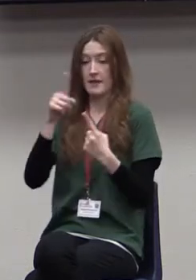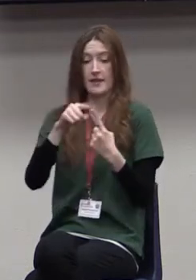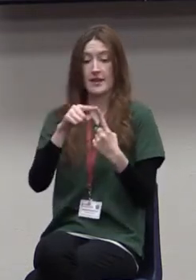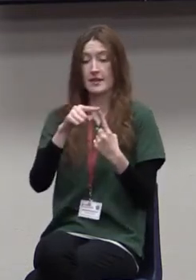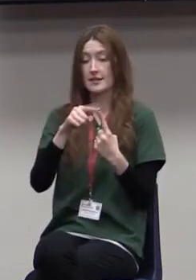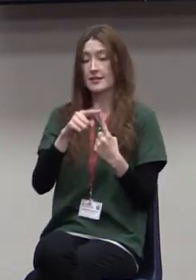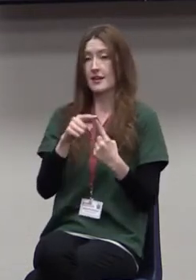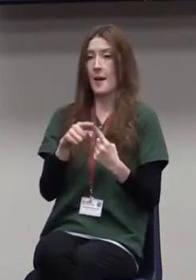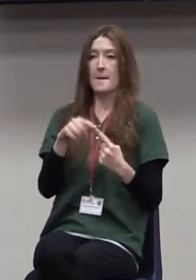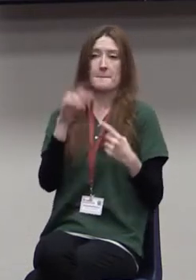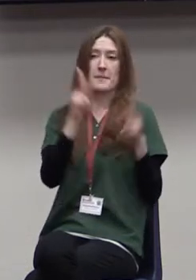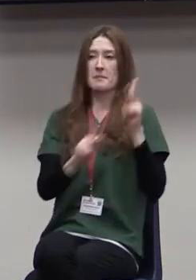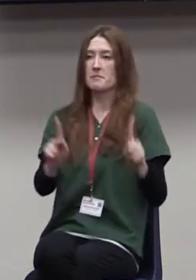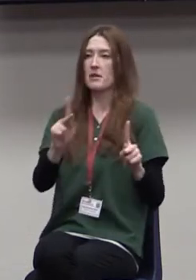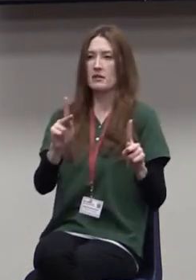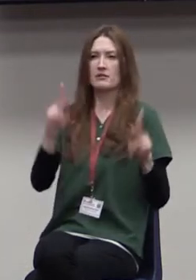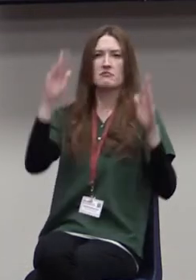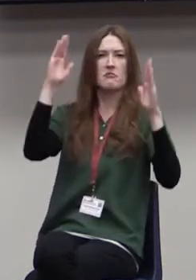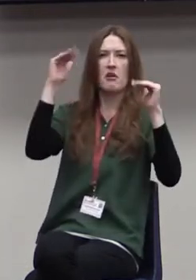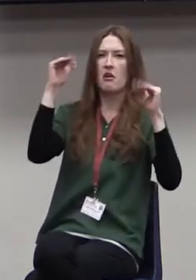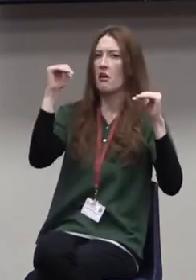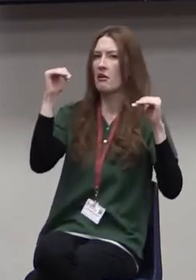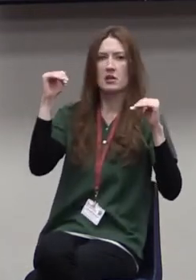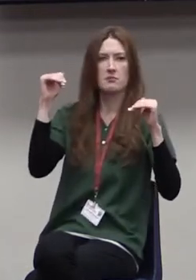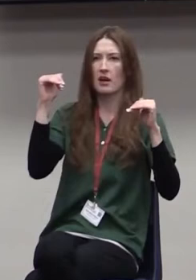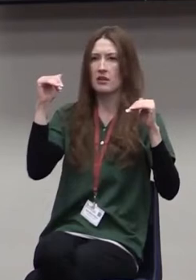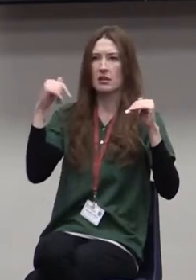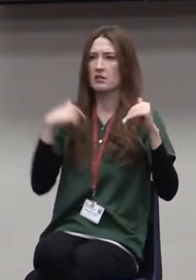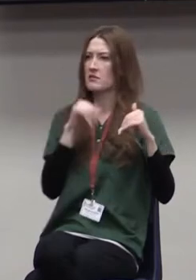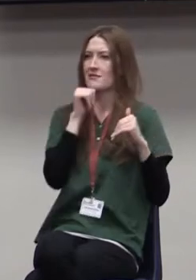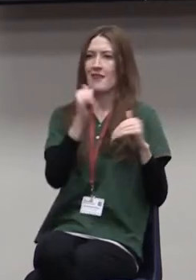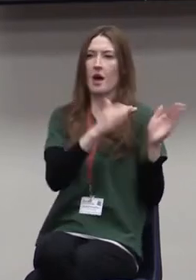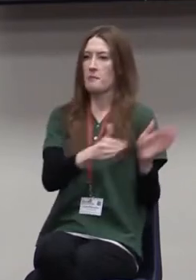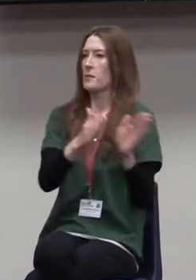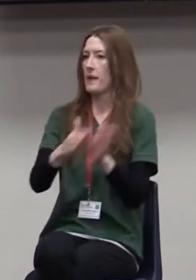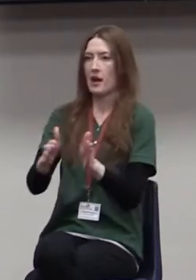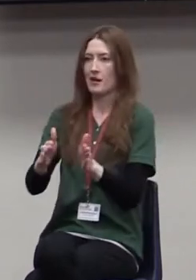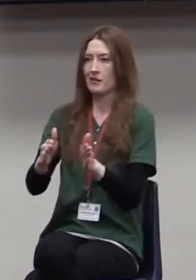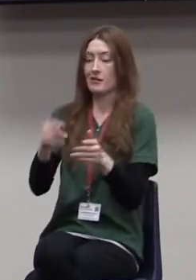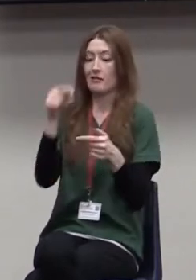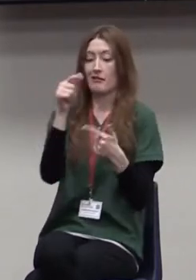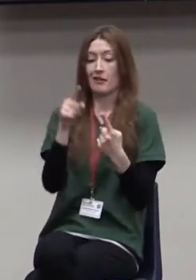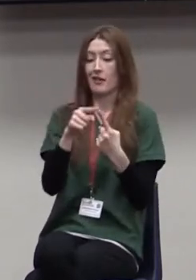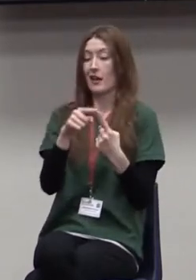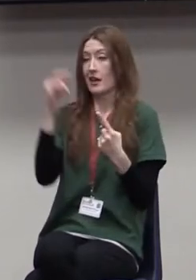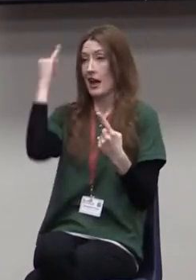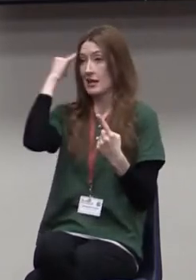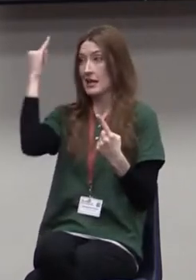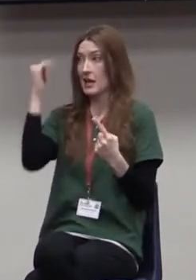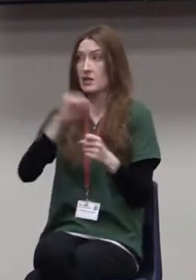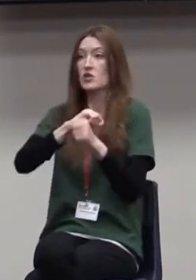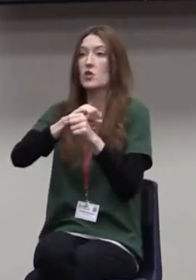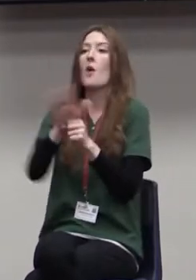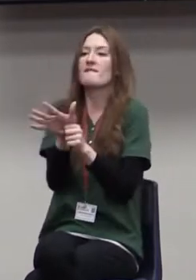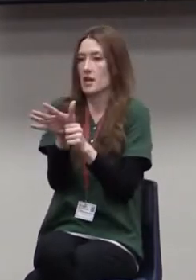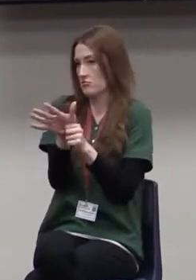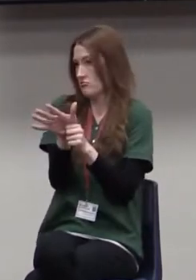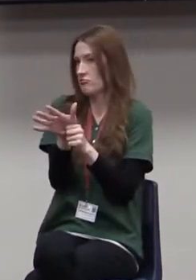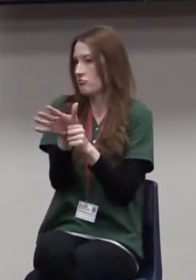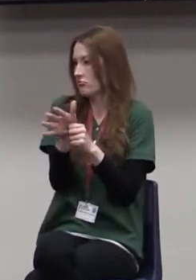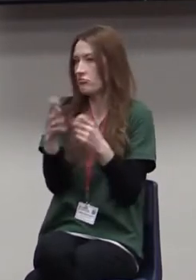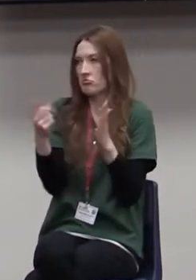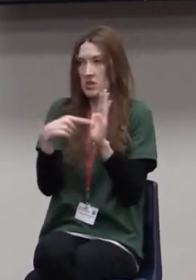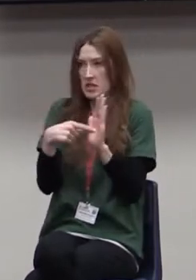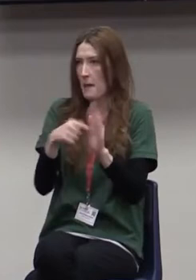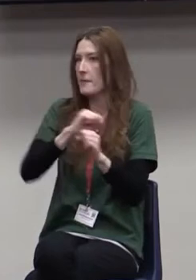for it and they are not expecting it. The idea is that COVID, this whole pandemic, was a